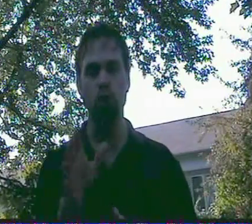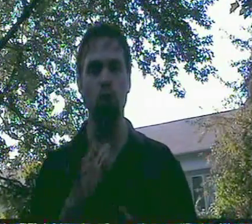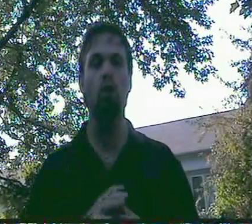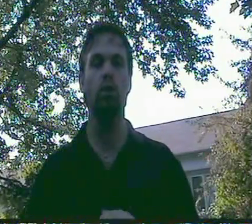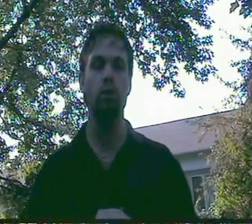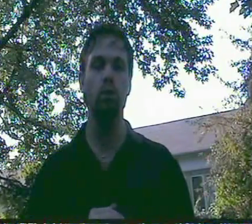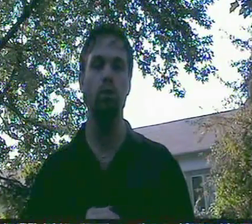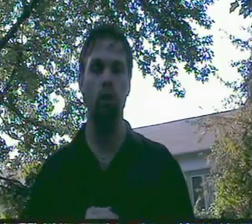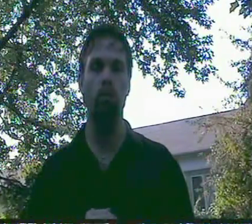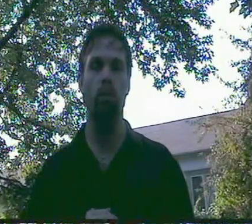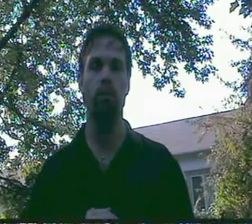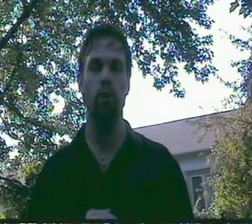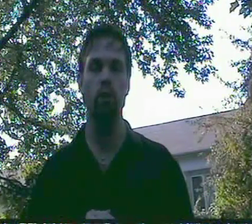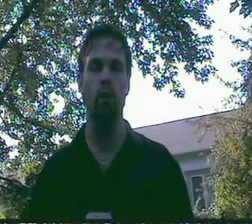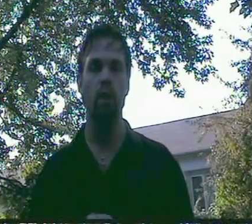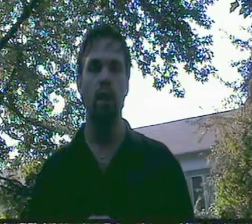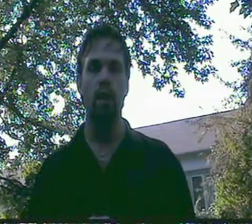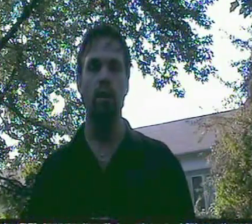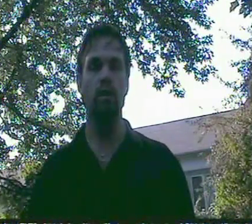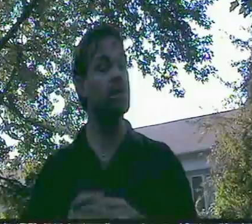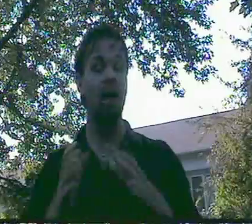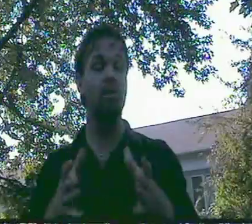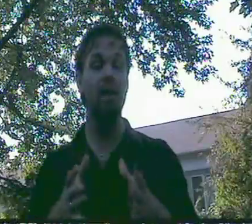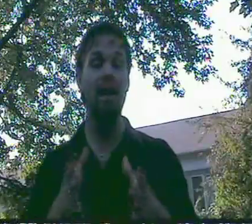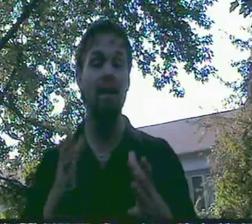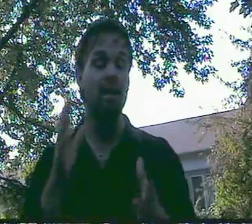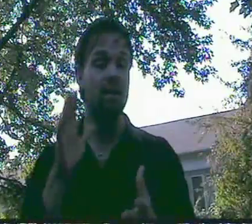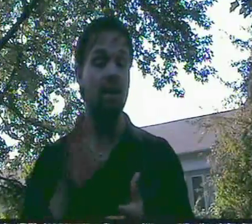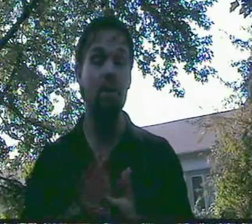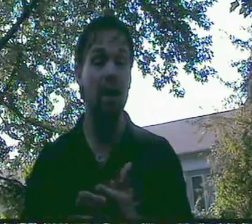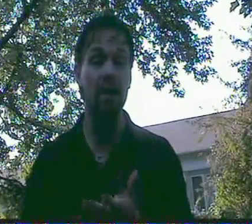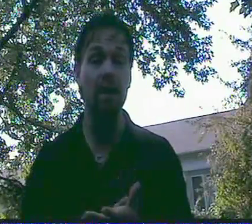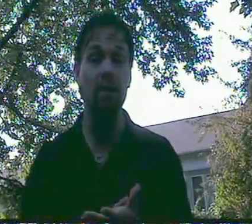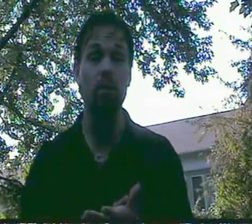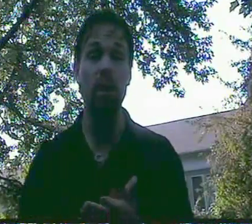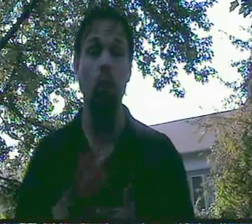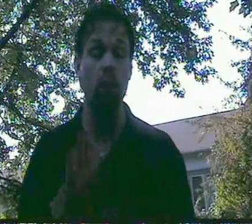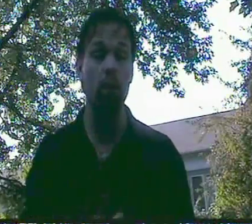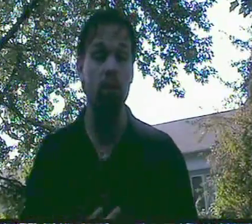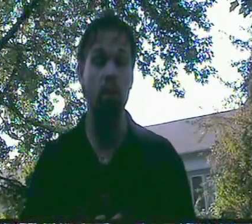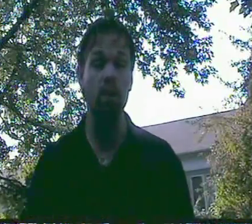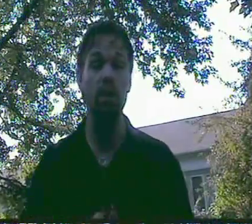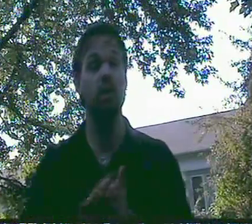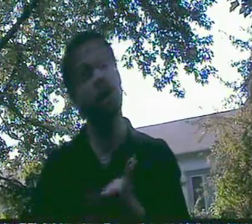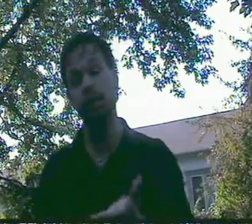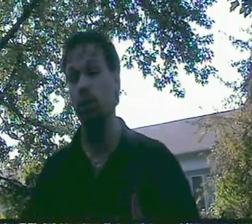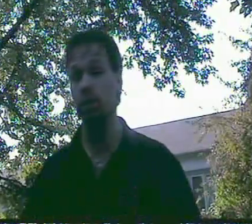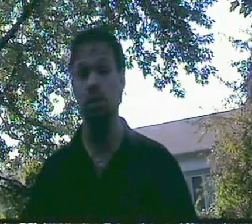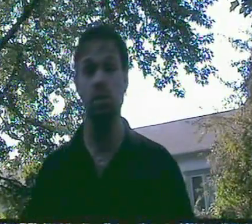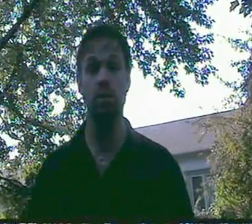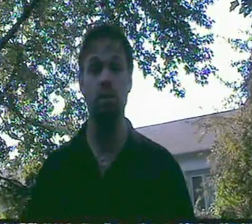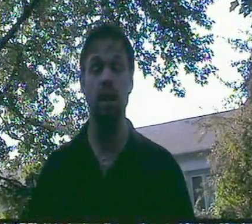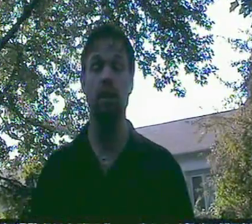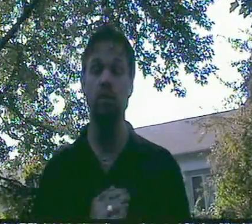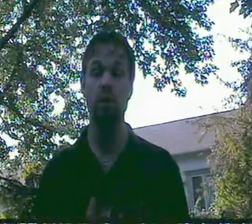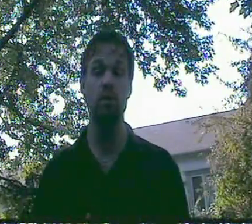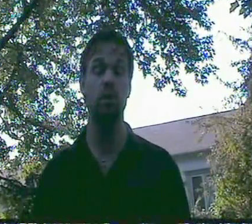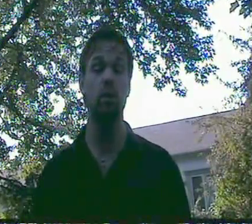you're going to do with your portfolio. Does that mean it needs to be 100% with Linda? That's your decision to make. I do think she's a good